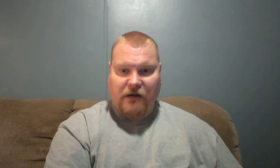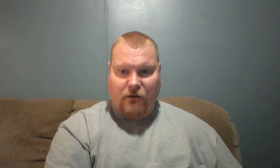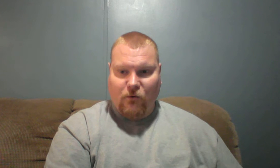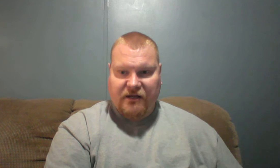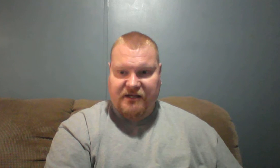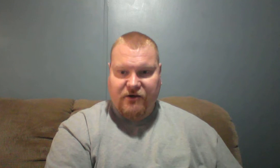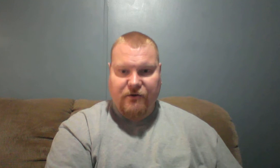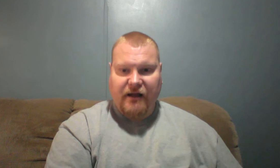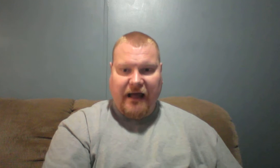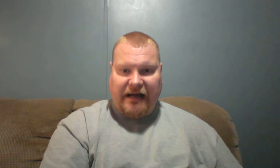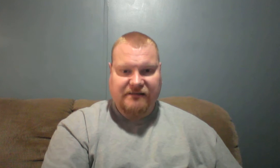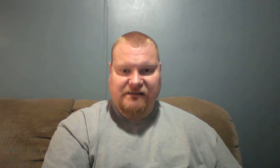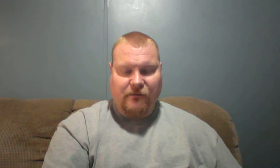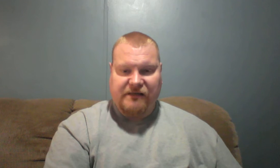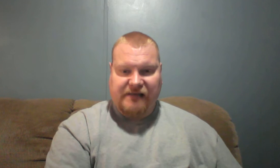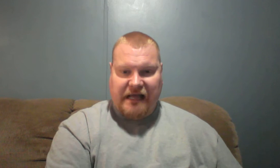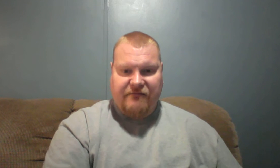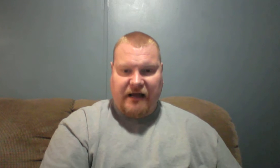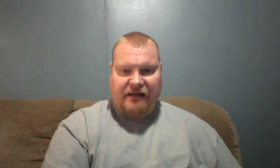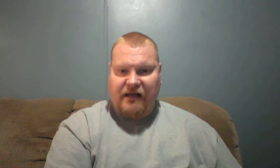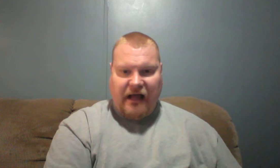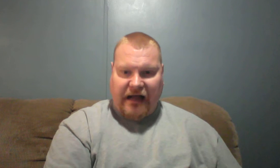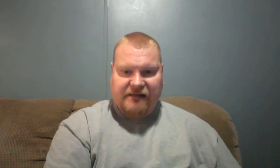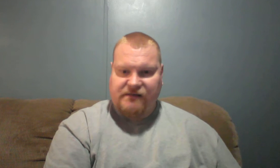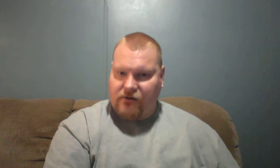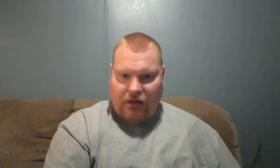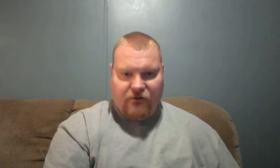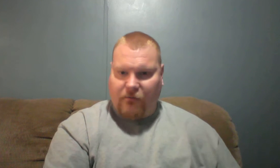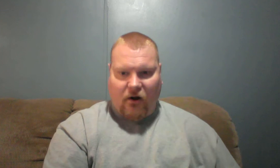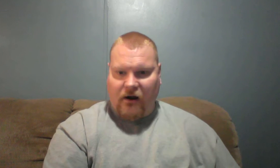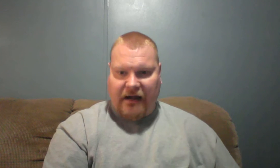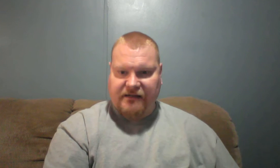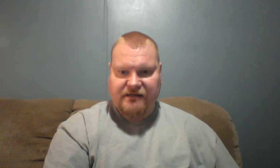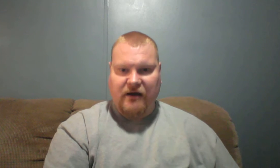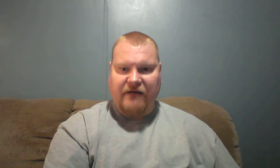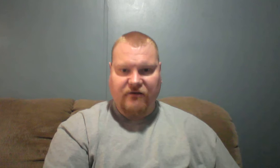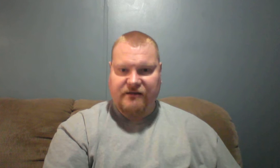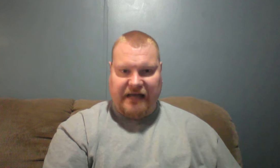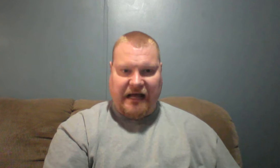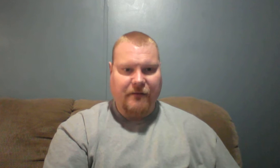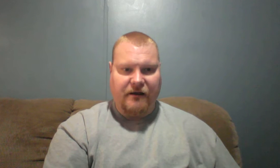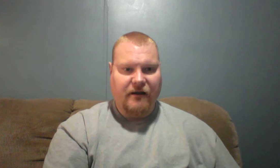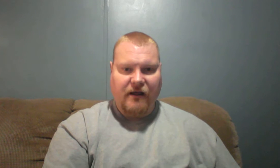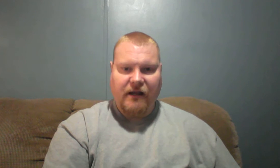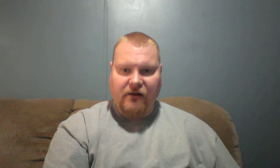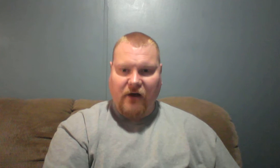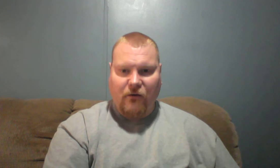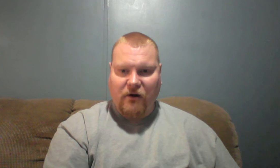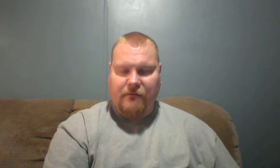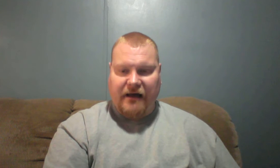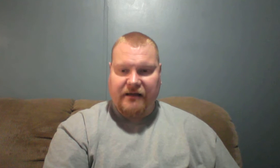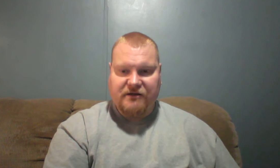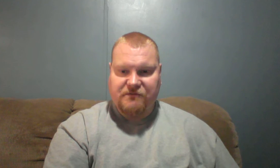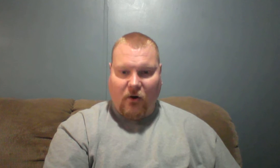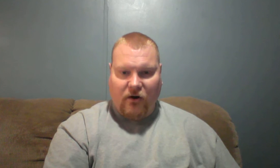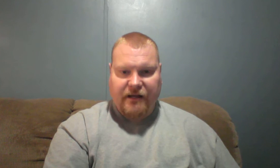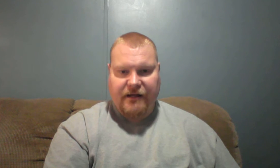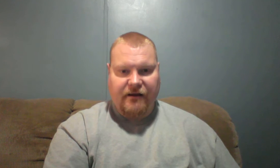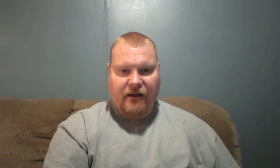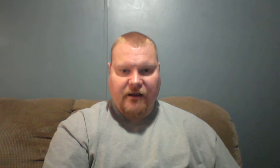I wanted to and I'd still be saved. And I can, I can still go to the bar and I can still have a good time and, you know, not worry about it and just party. And, you